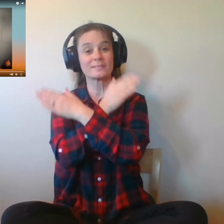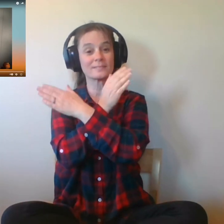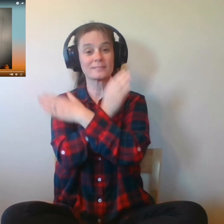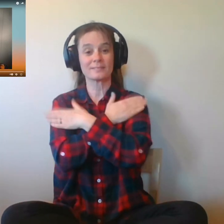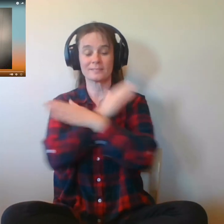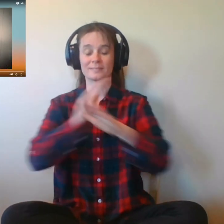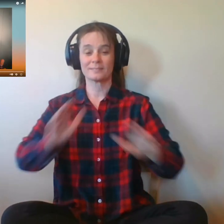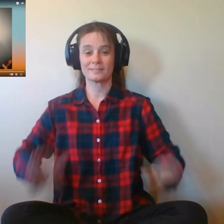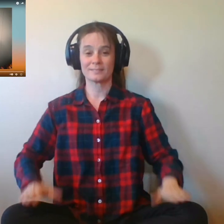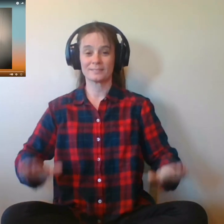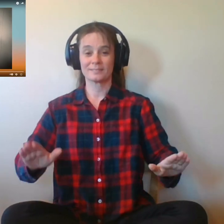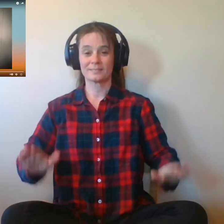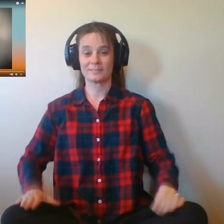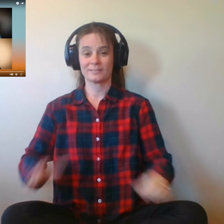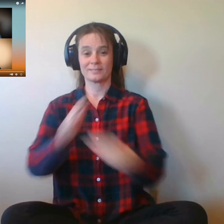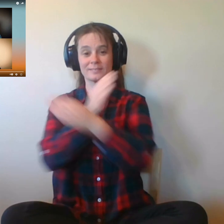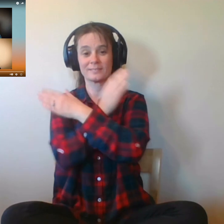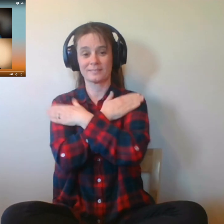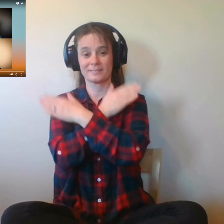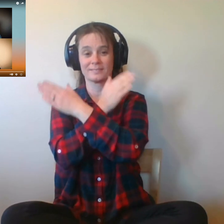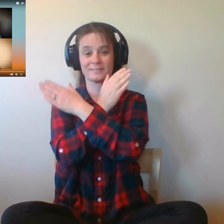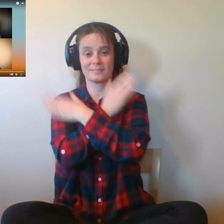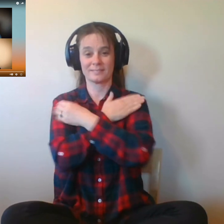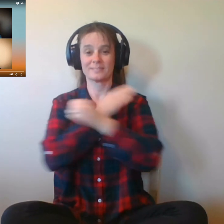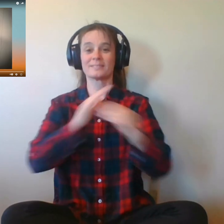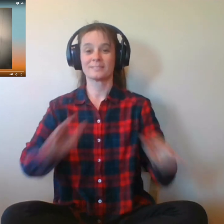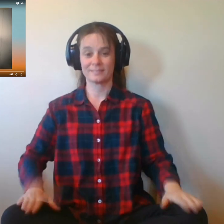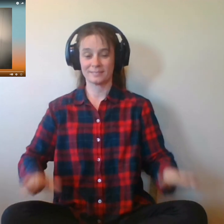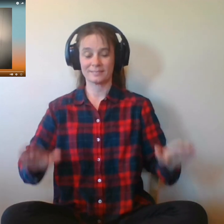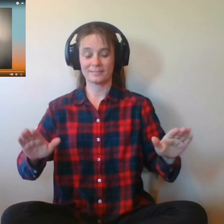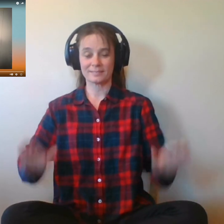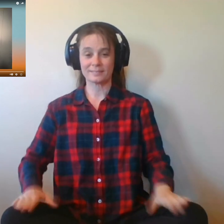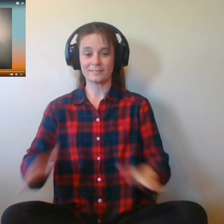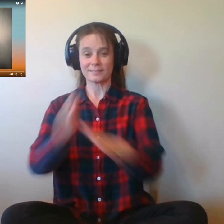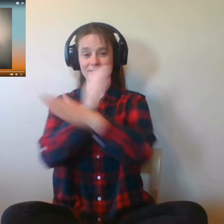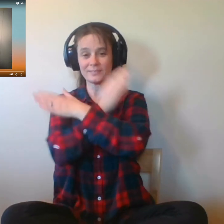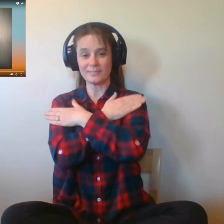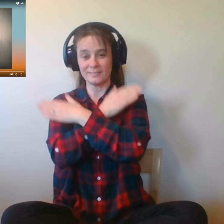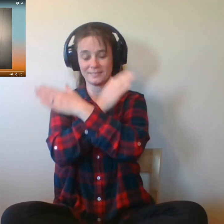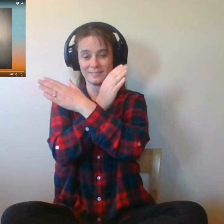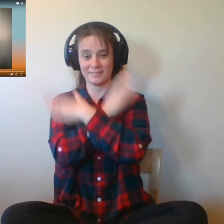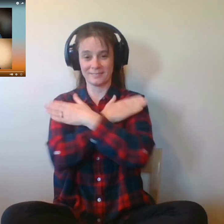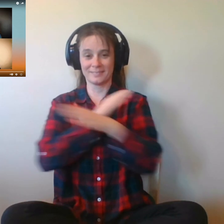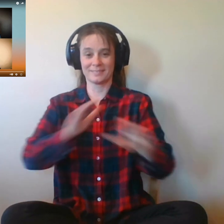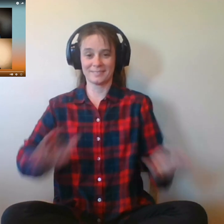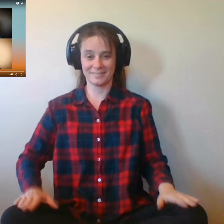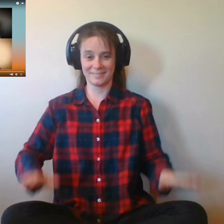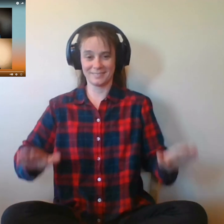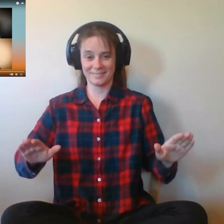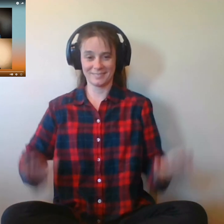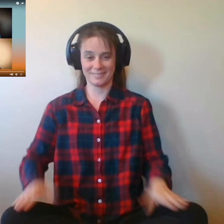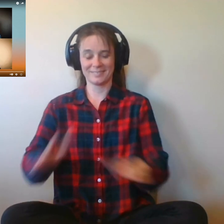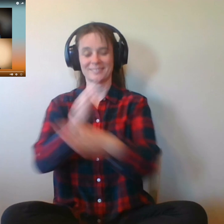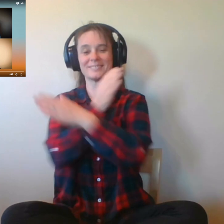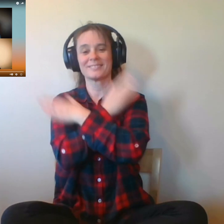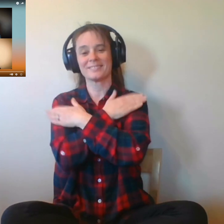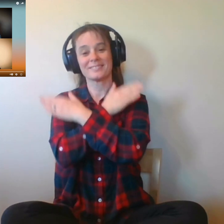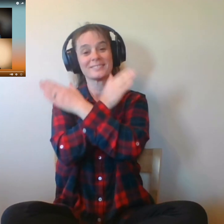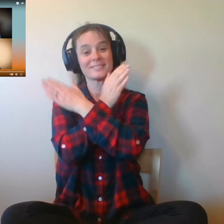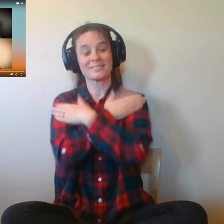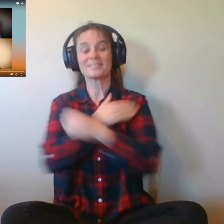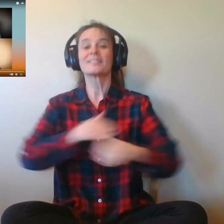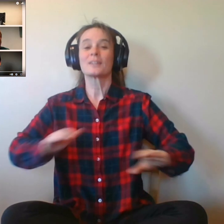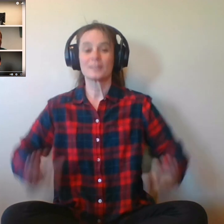the fight's still on, The line's not cut, and the whale's not gone. The well and land makes his regular call, To encourage the captain,